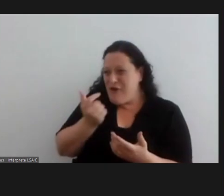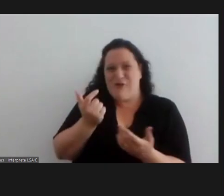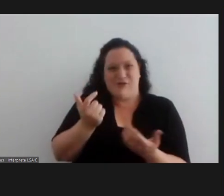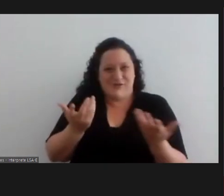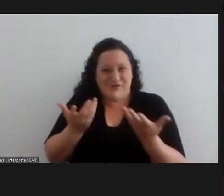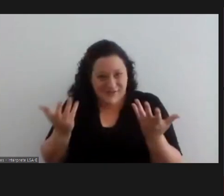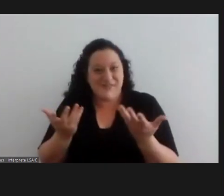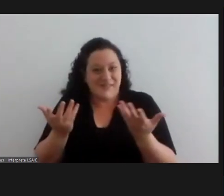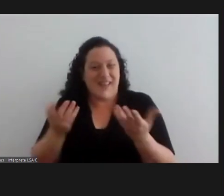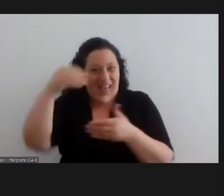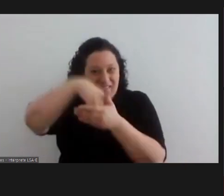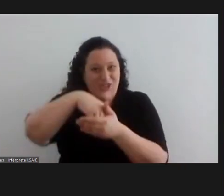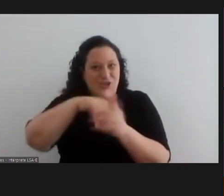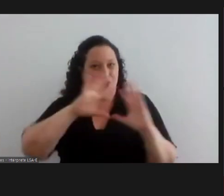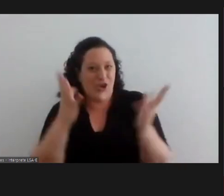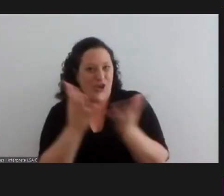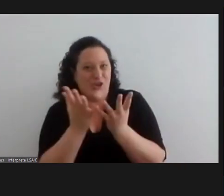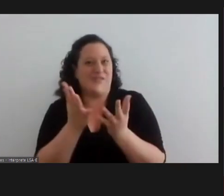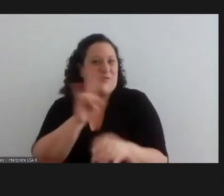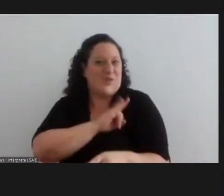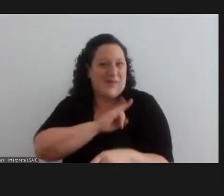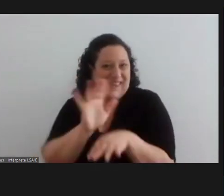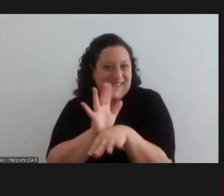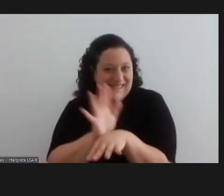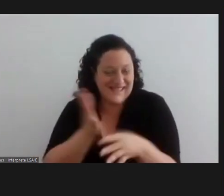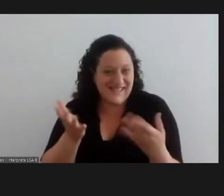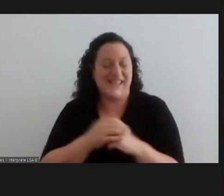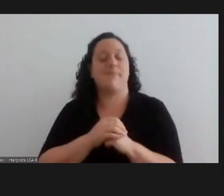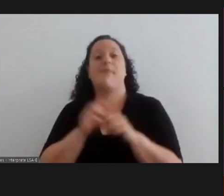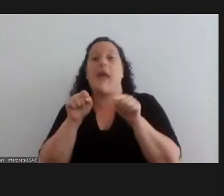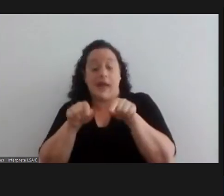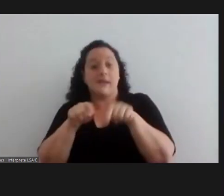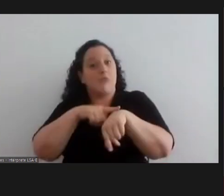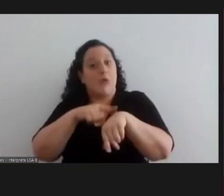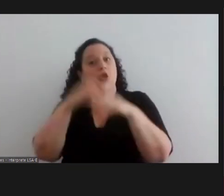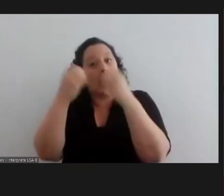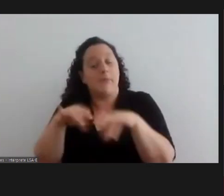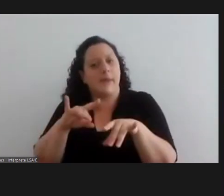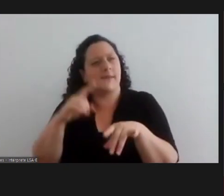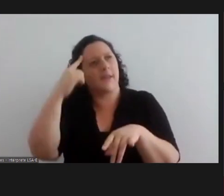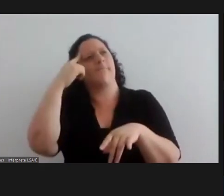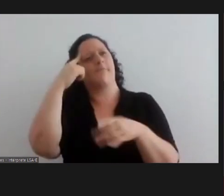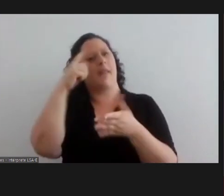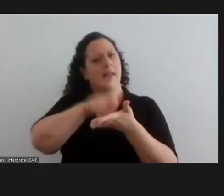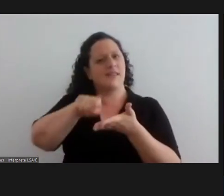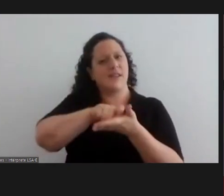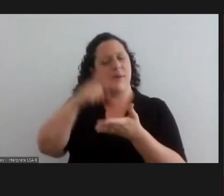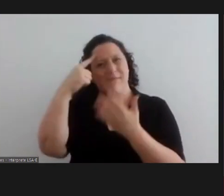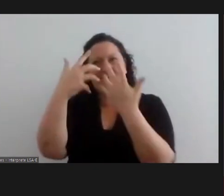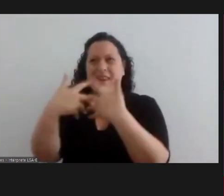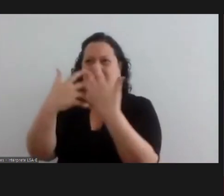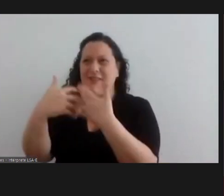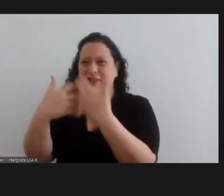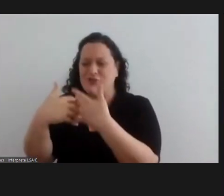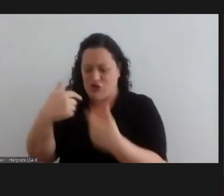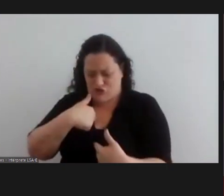university and that's how i started writing but also reflecting on the way i look